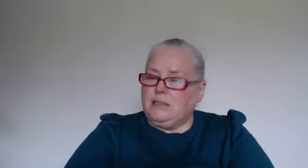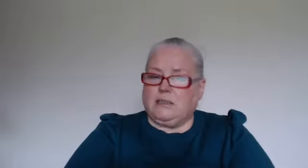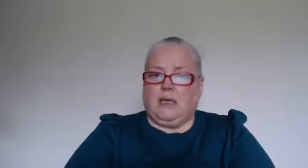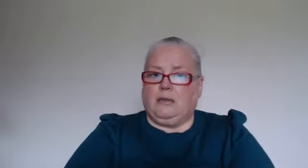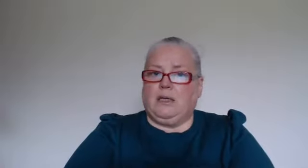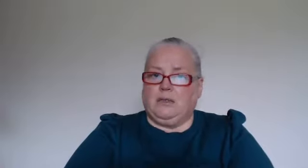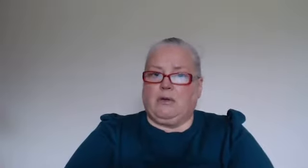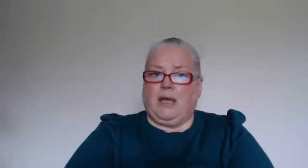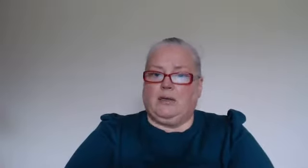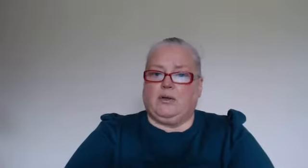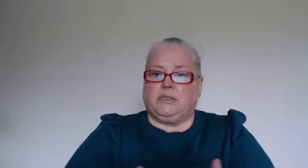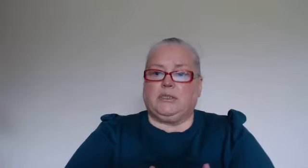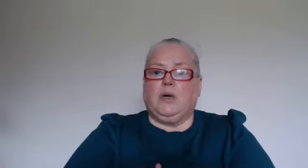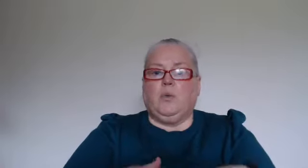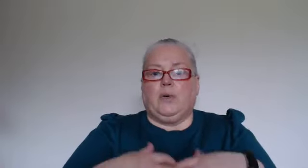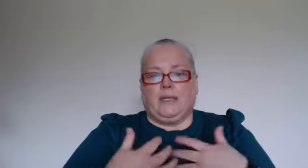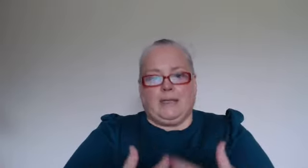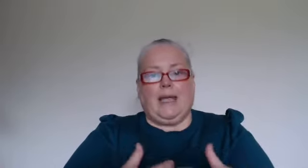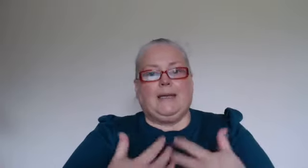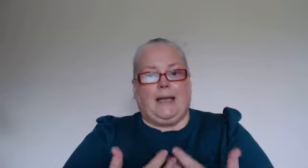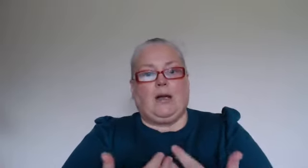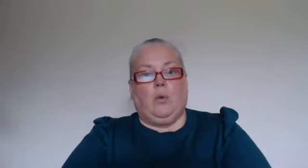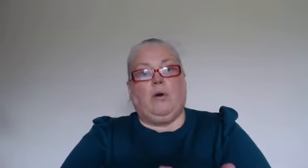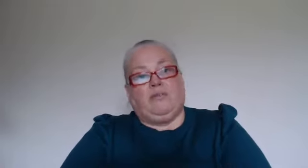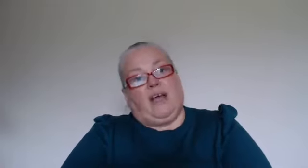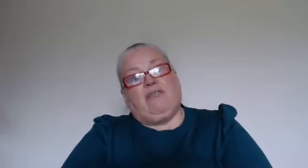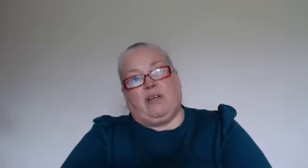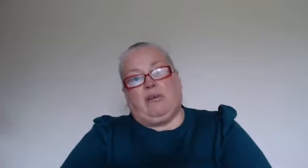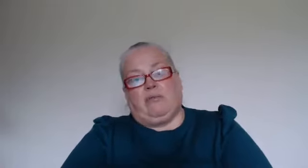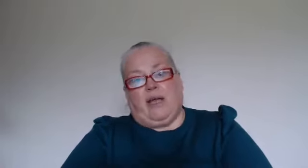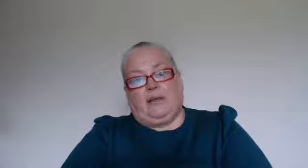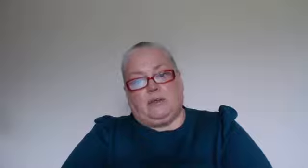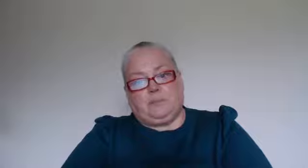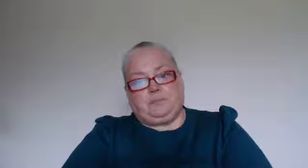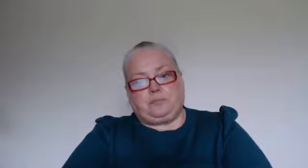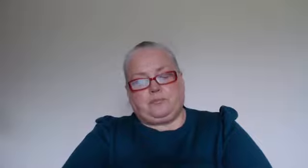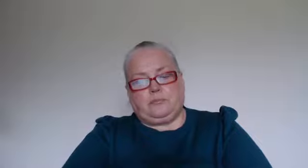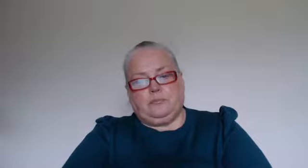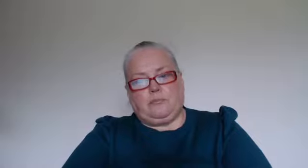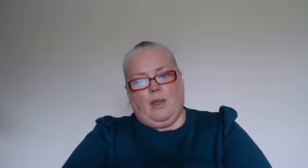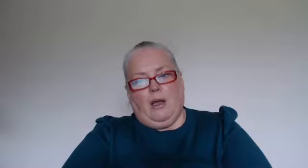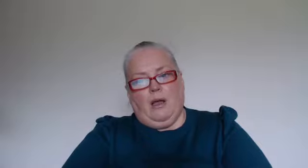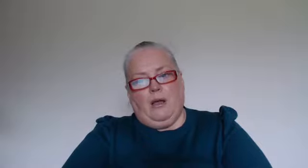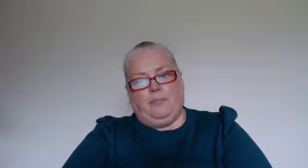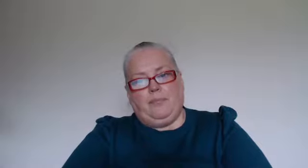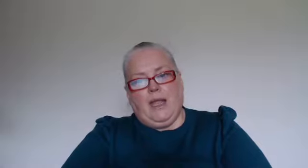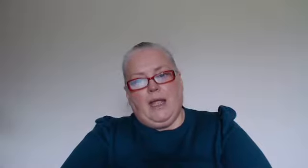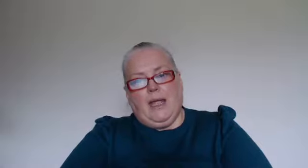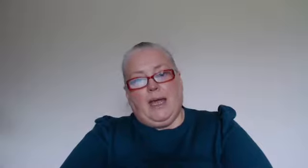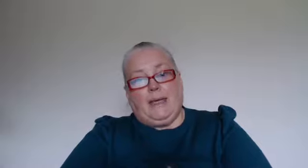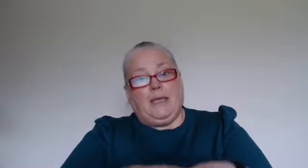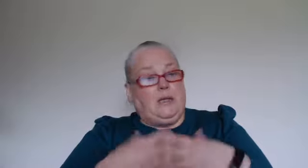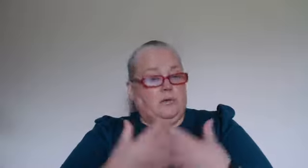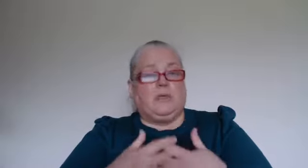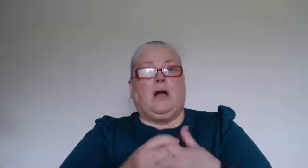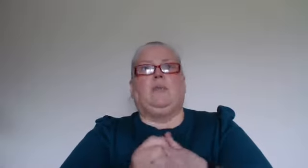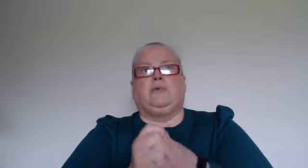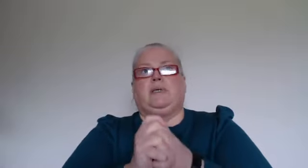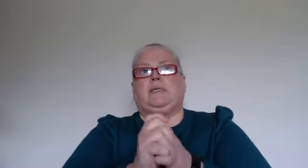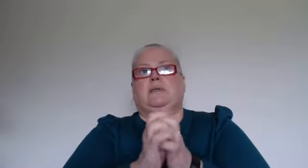a skill and you can learn it we can then let go of that fear of anger um and another common reason